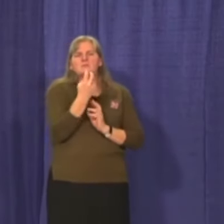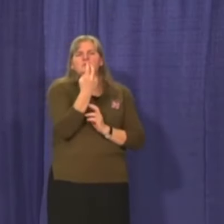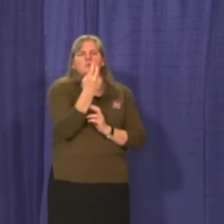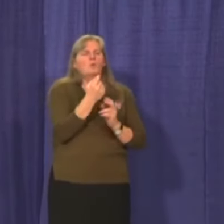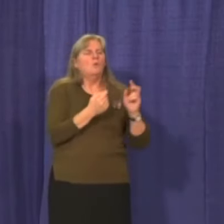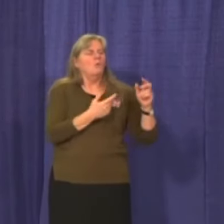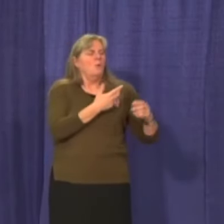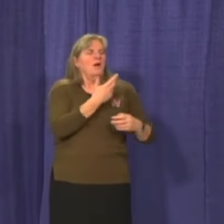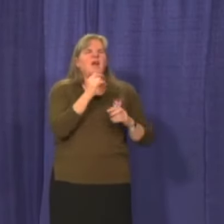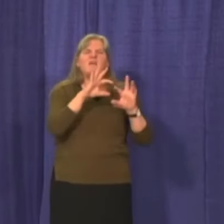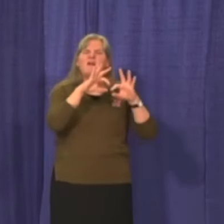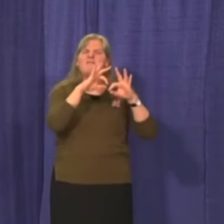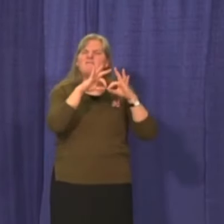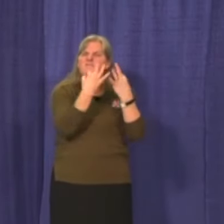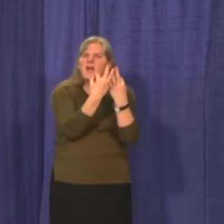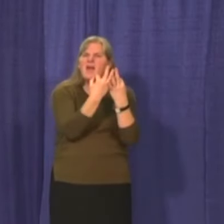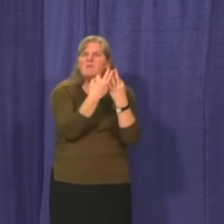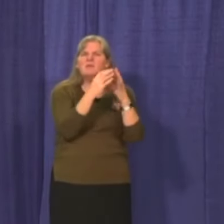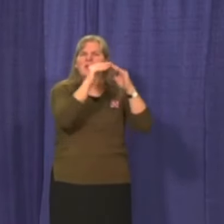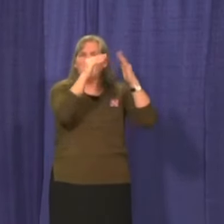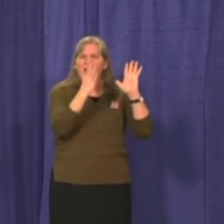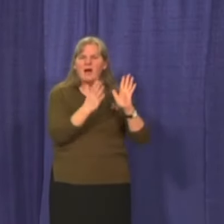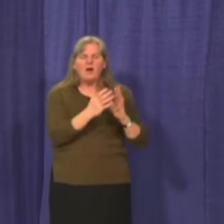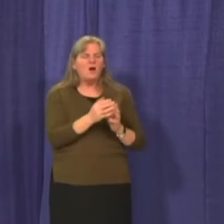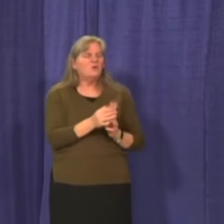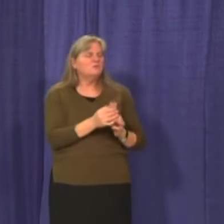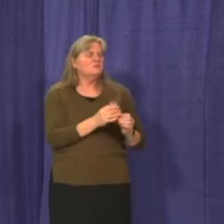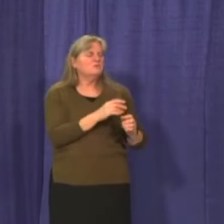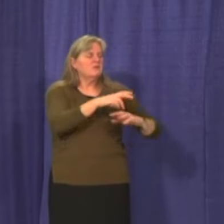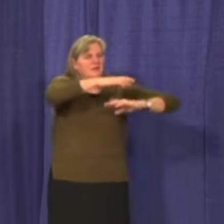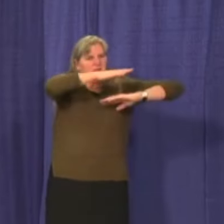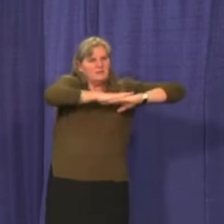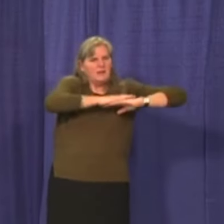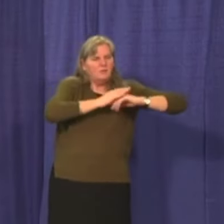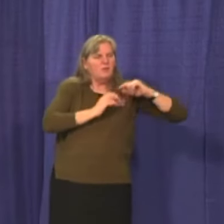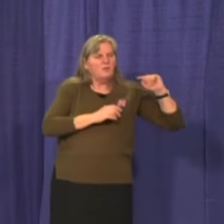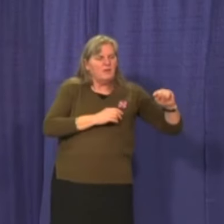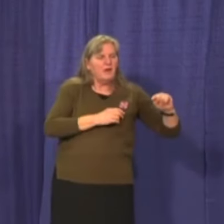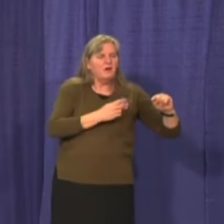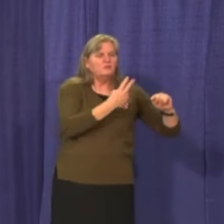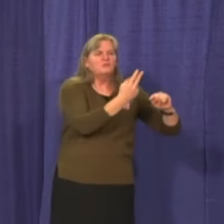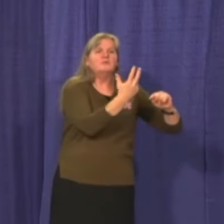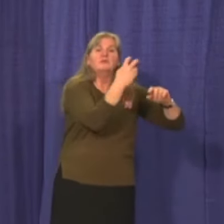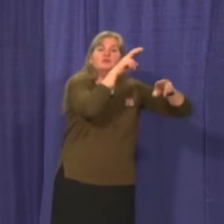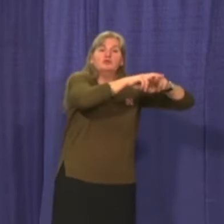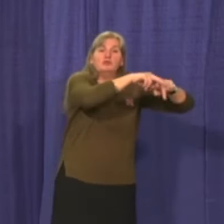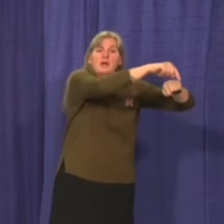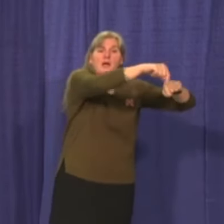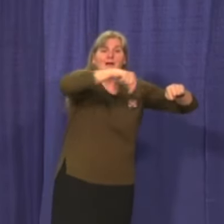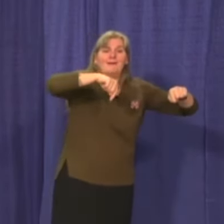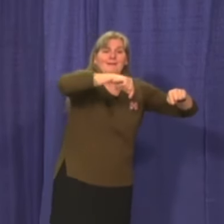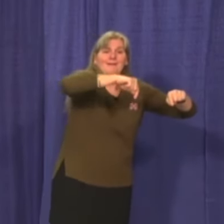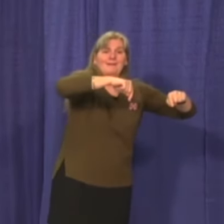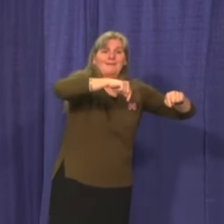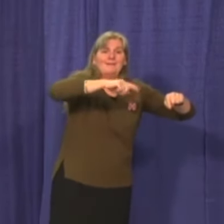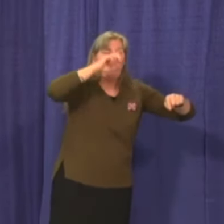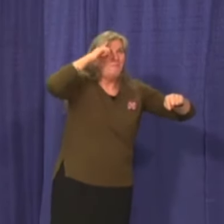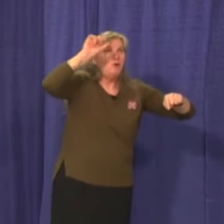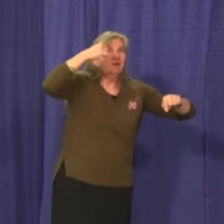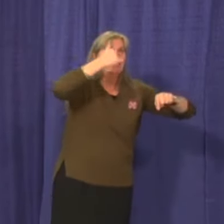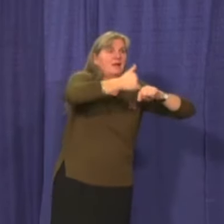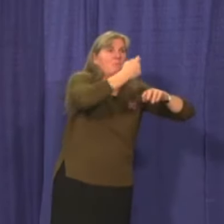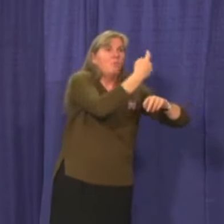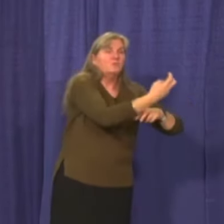if, if it was a household coming, well, we'll do those two or three at the same time. And things that, that increased the